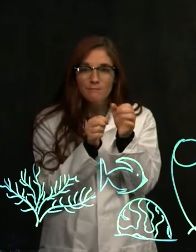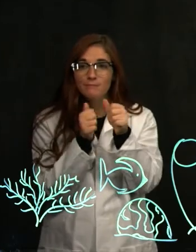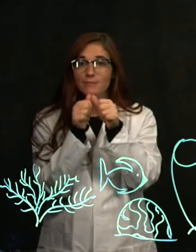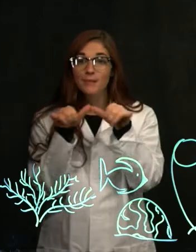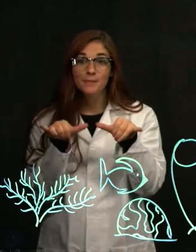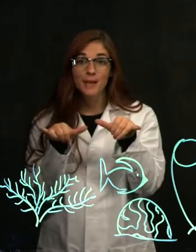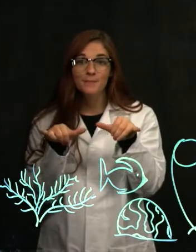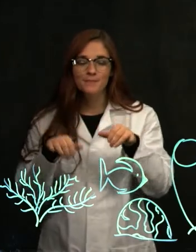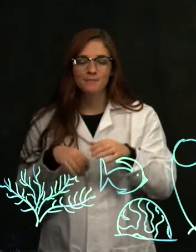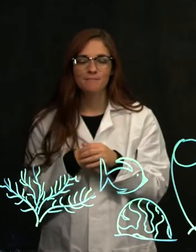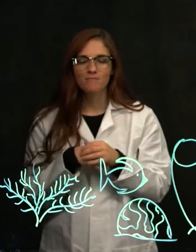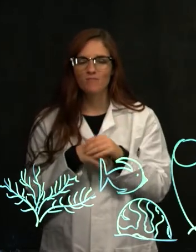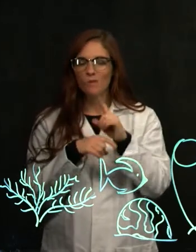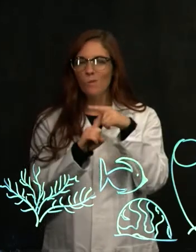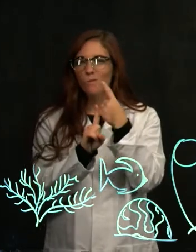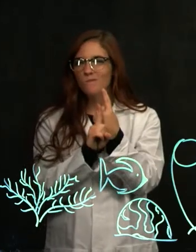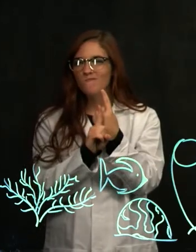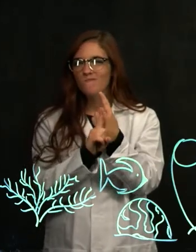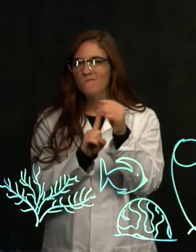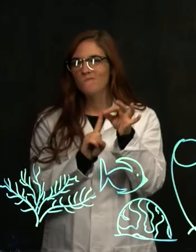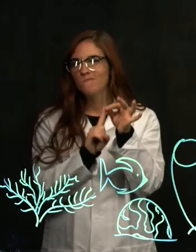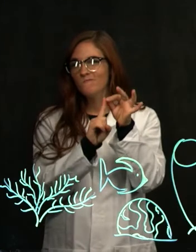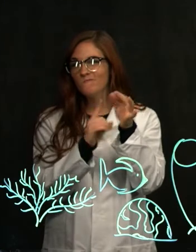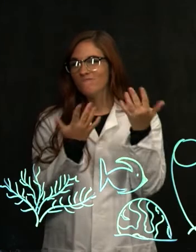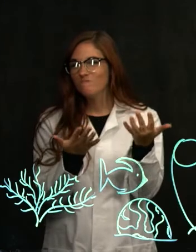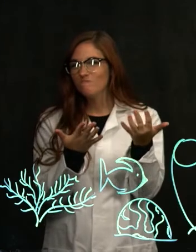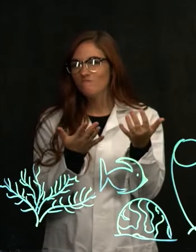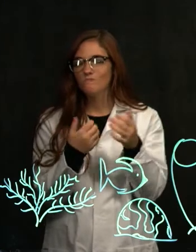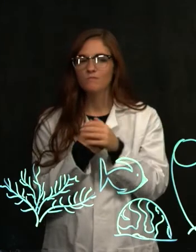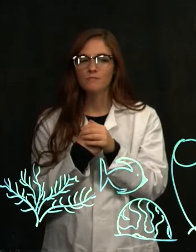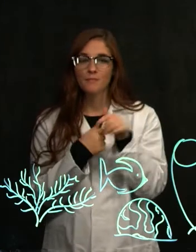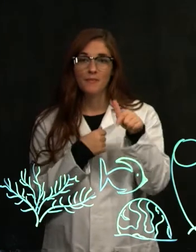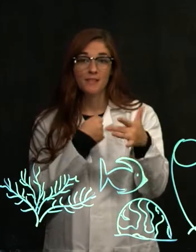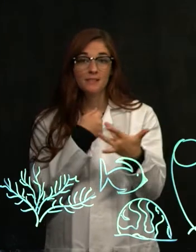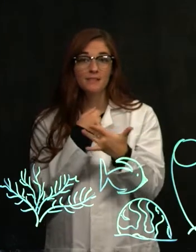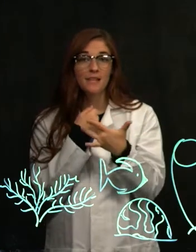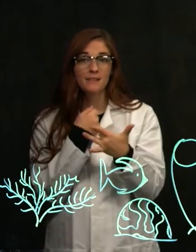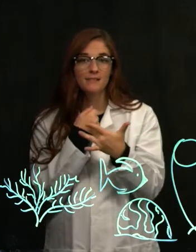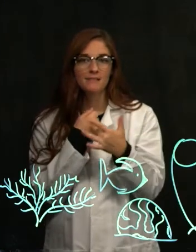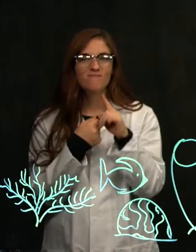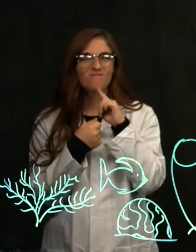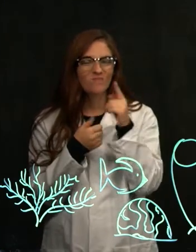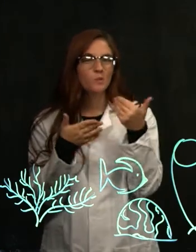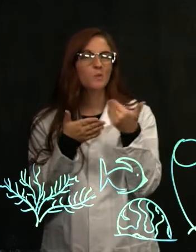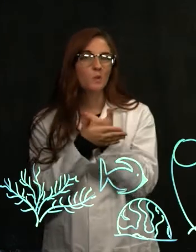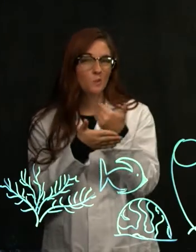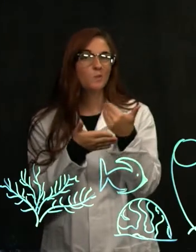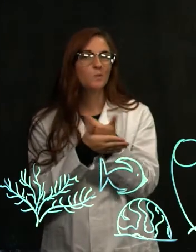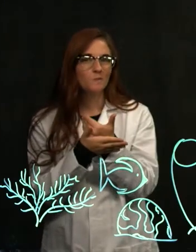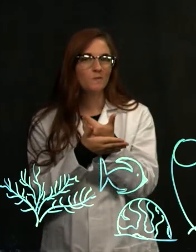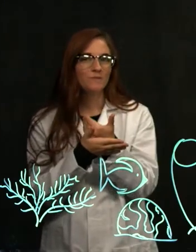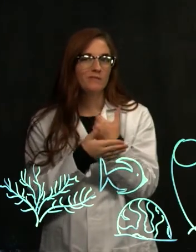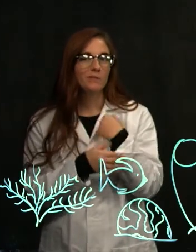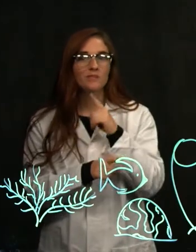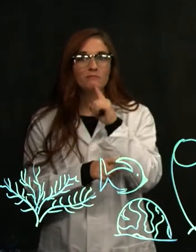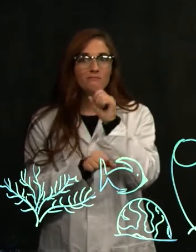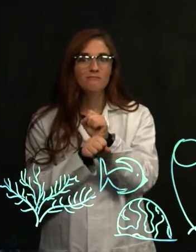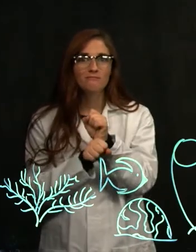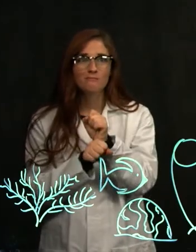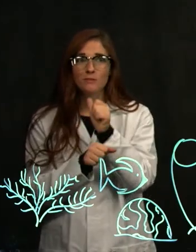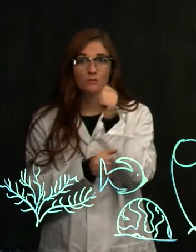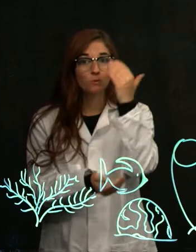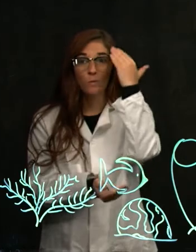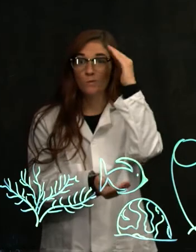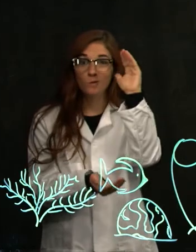The only thing is that this technique is fairly new and we actually don't know